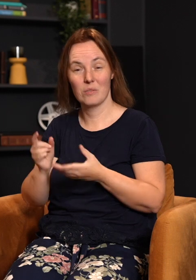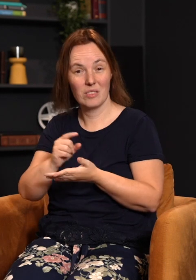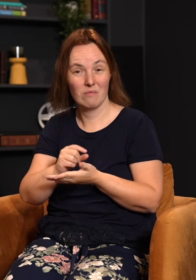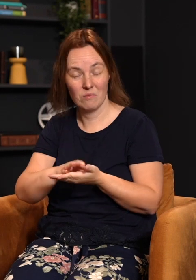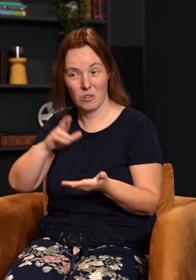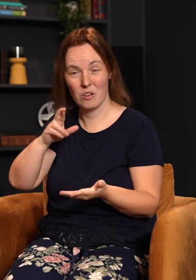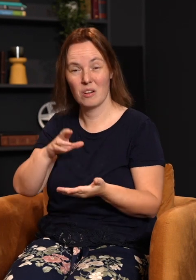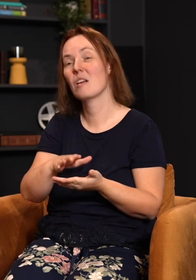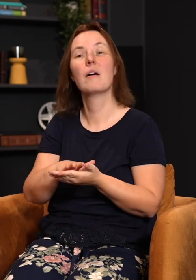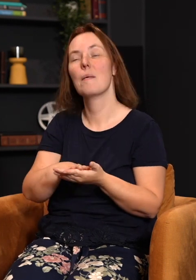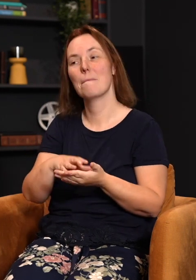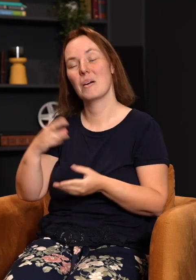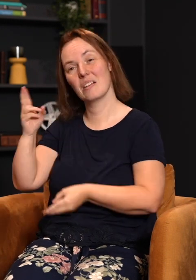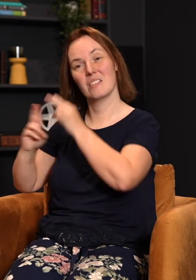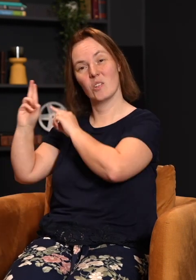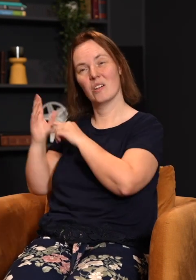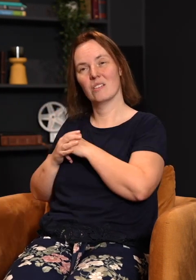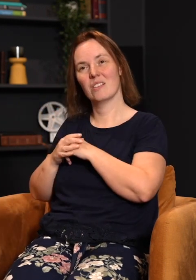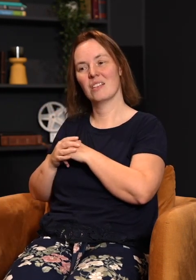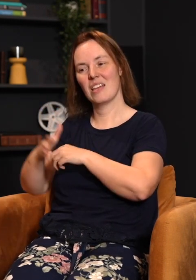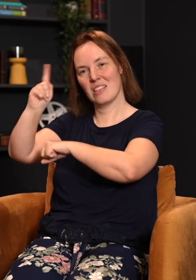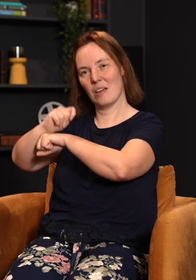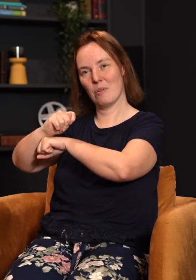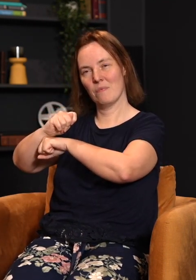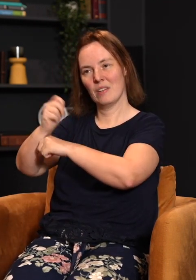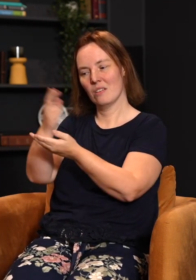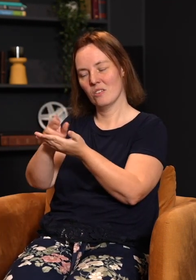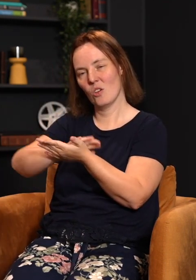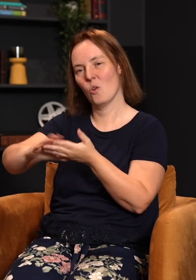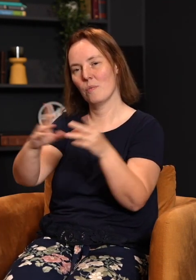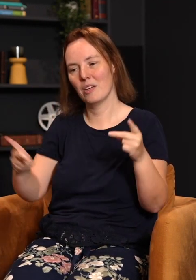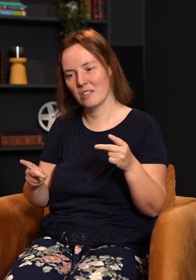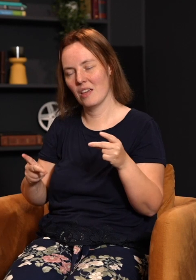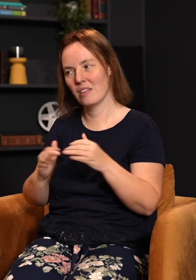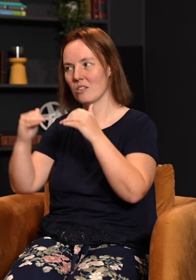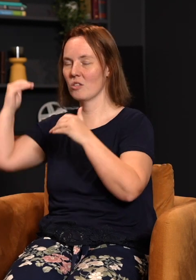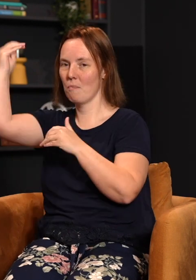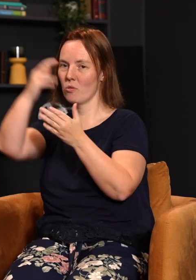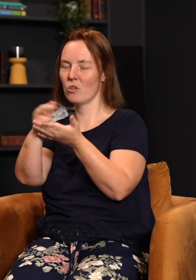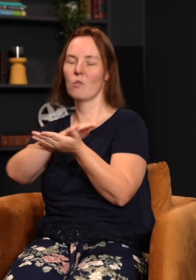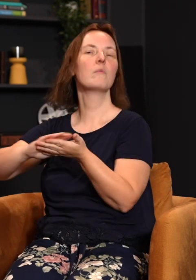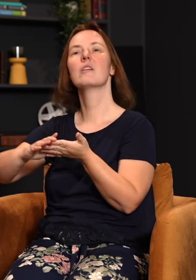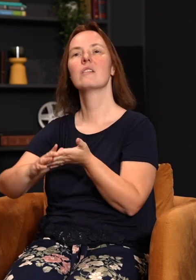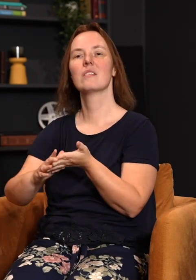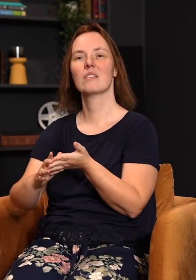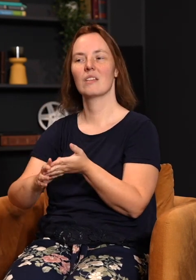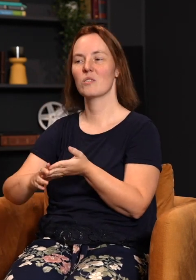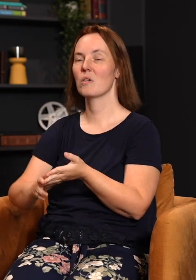historians as well as biblical historians. And it was this. In the temple, there's the holy place and the most holy place. Again, the most holy